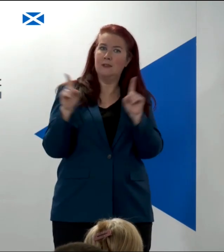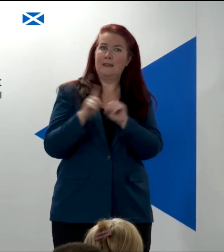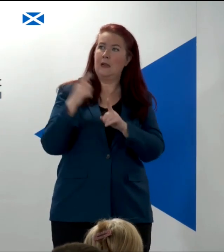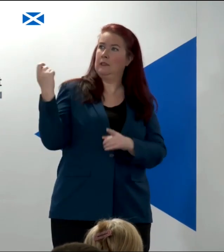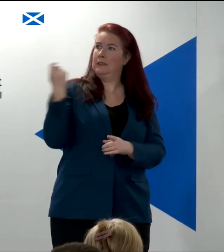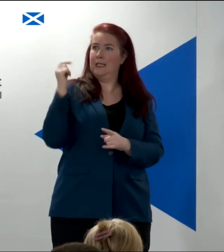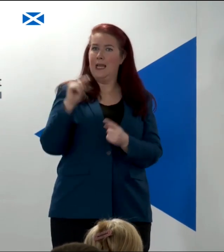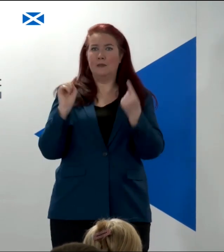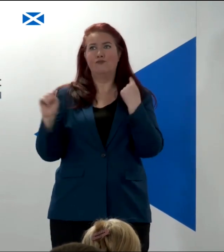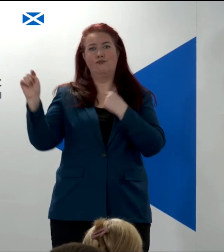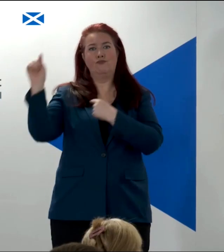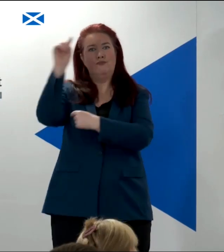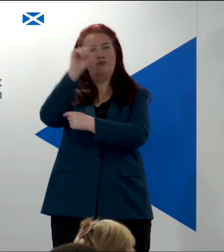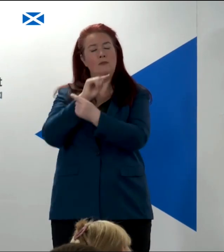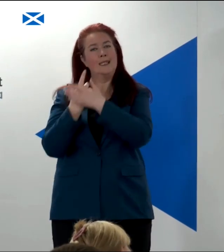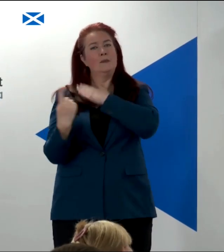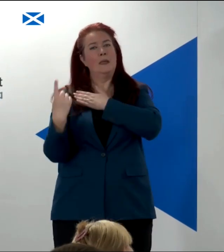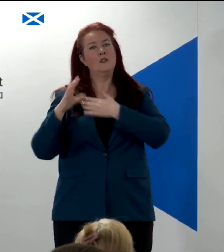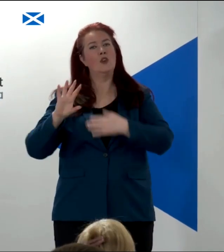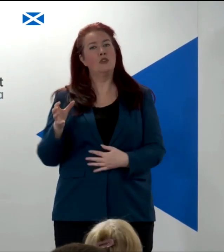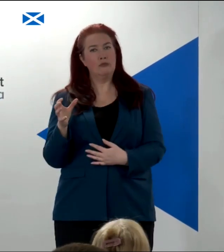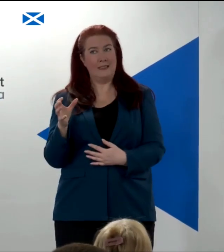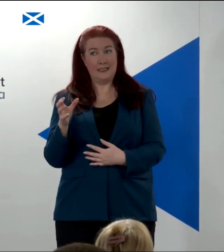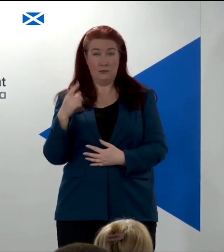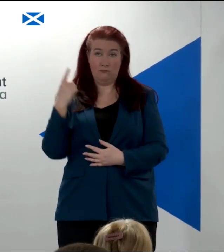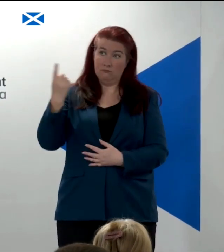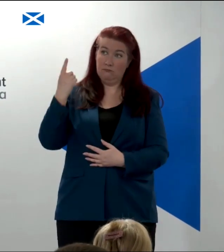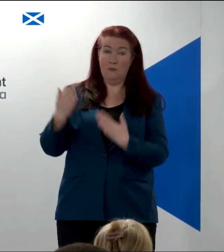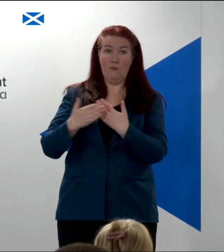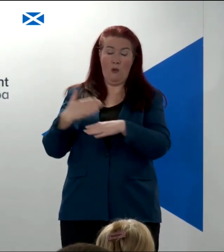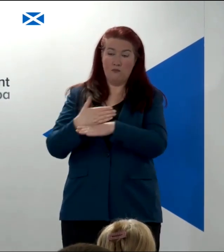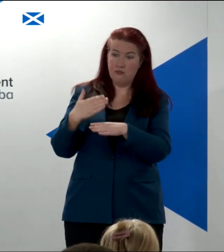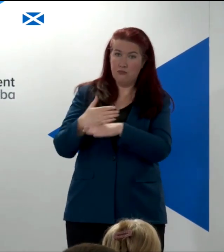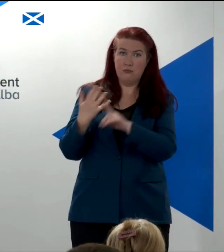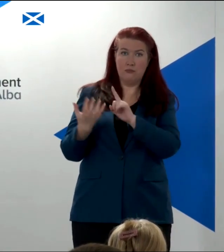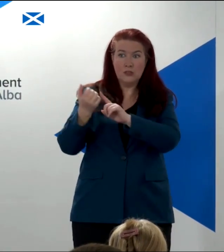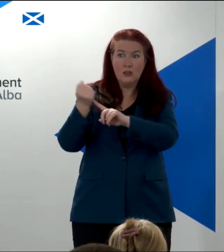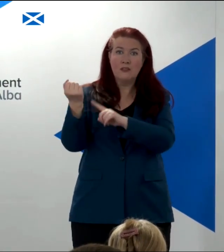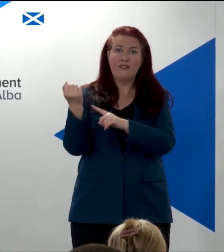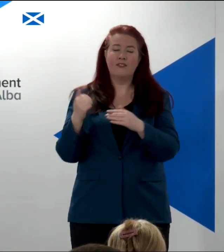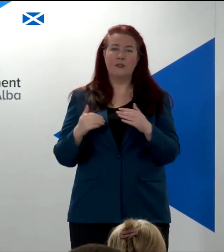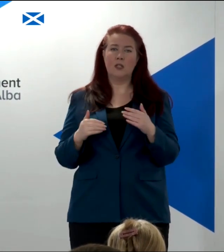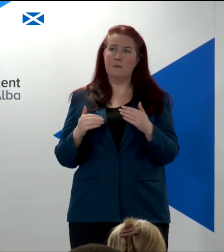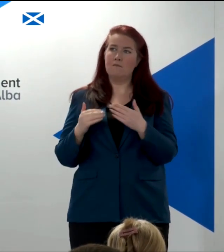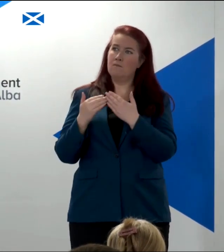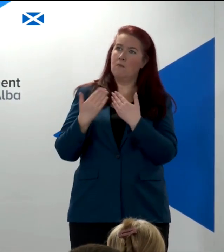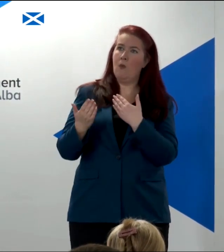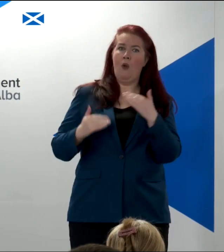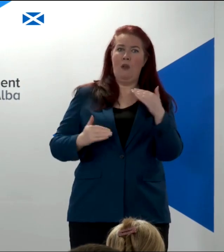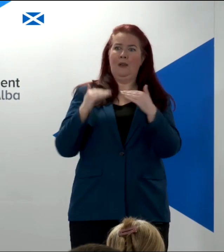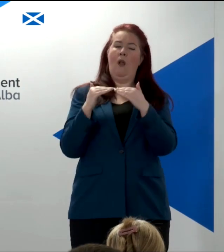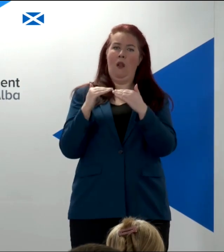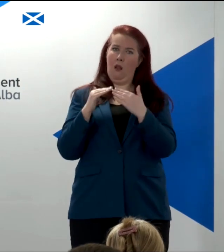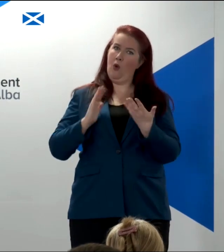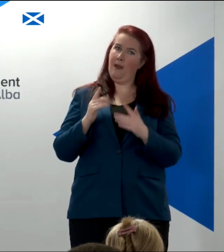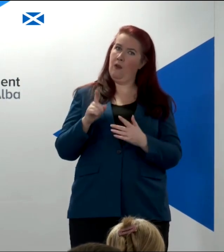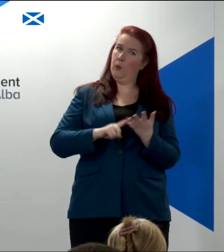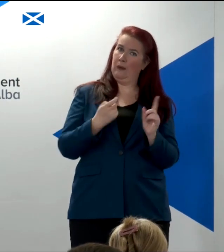those independent countries that are both more productive and more equal than the UK?